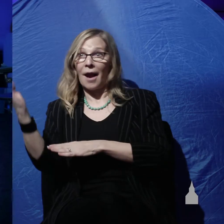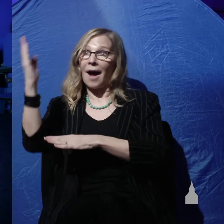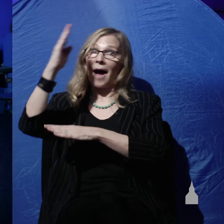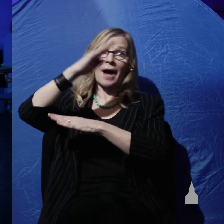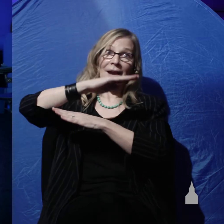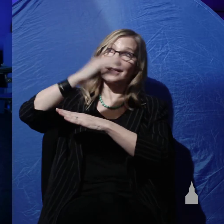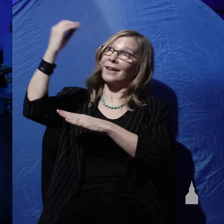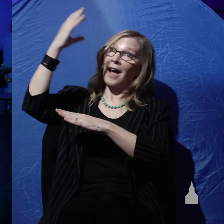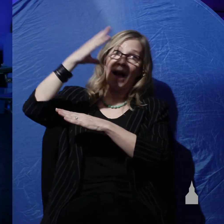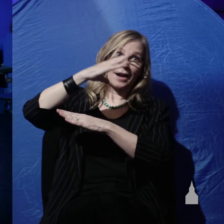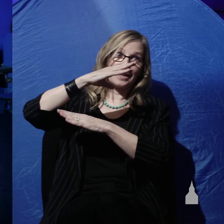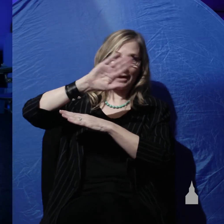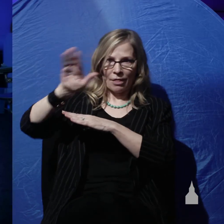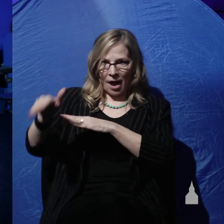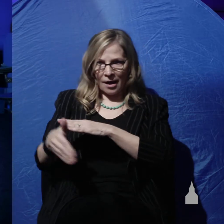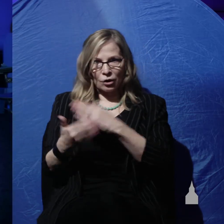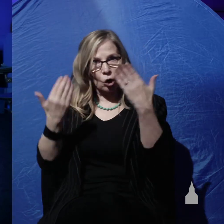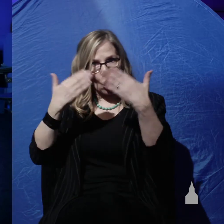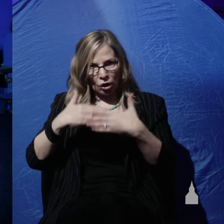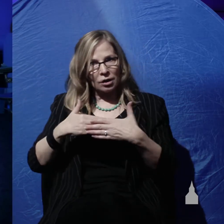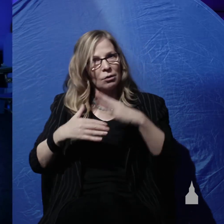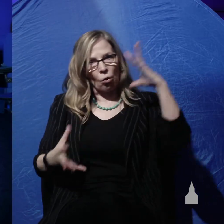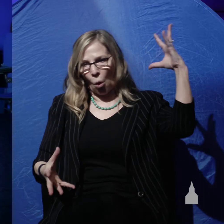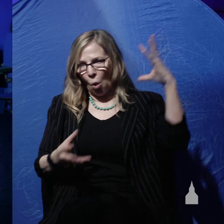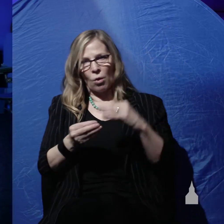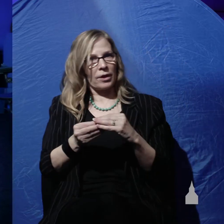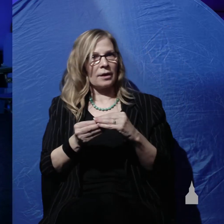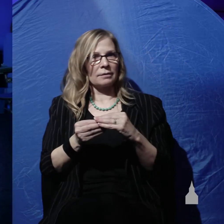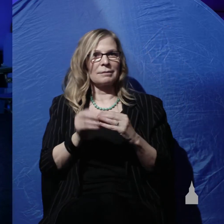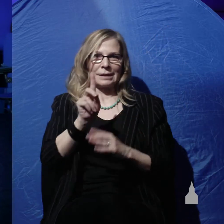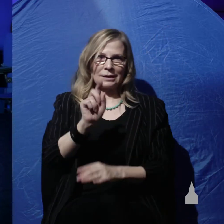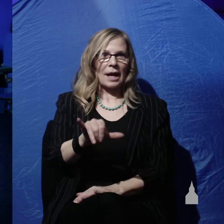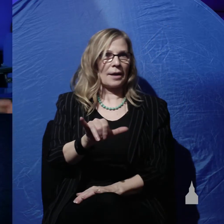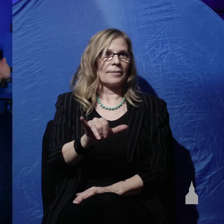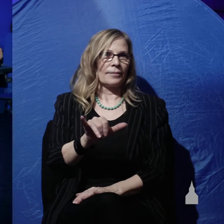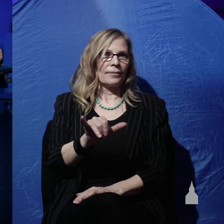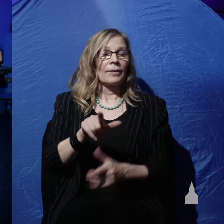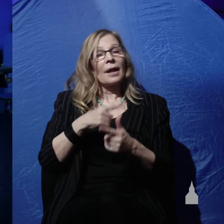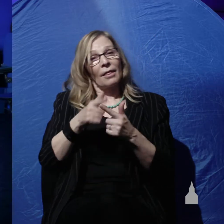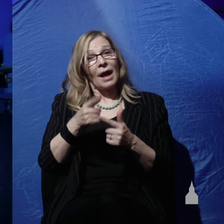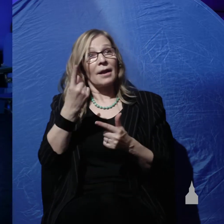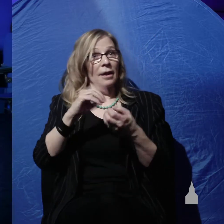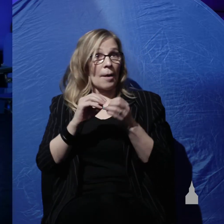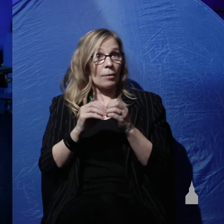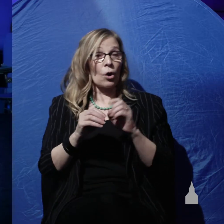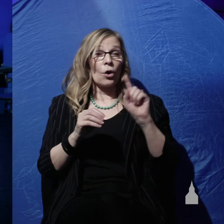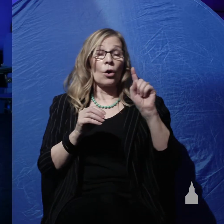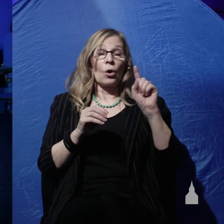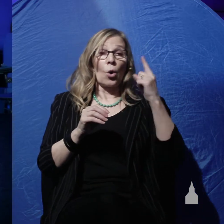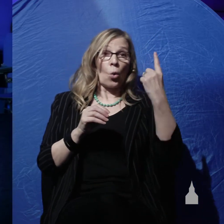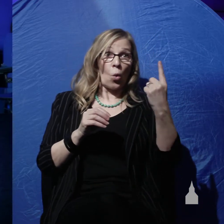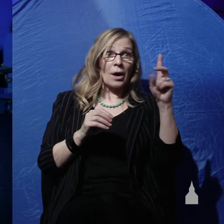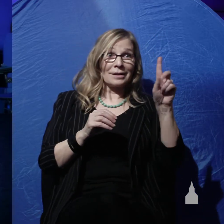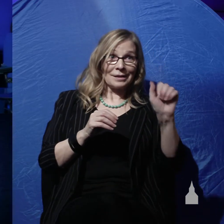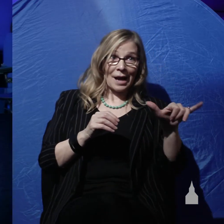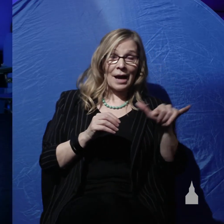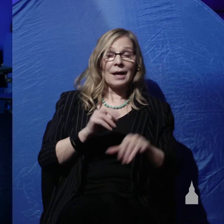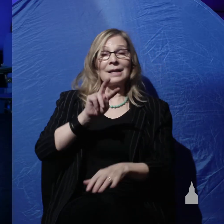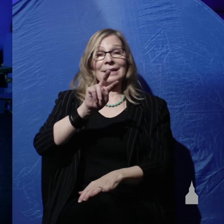yom is modified in this chapter by a number. So you have one day, second day, third day. Everywhere